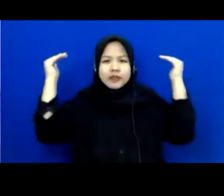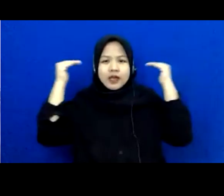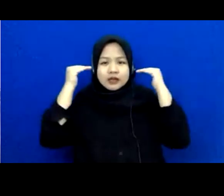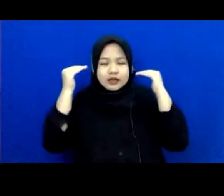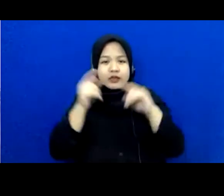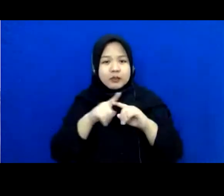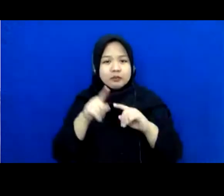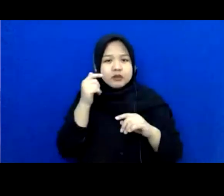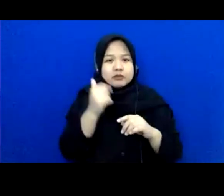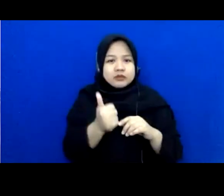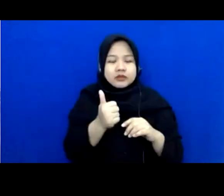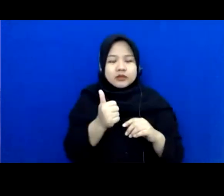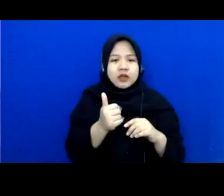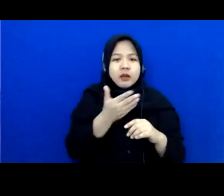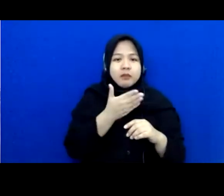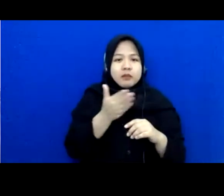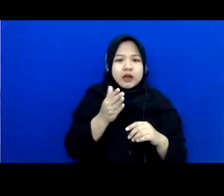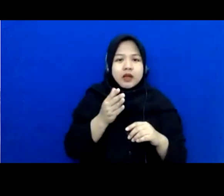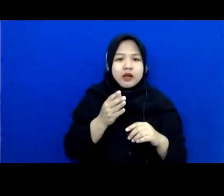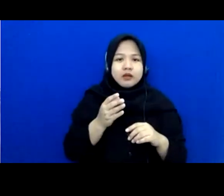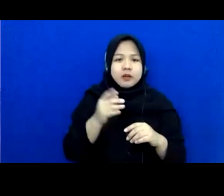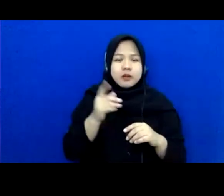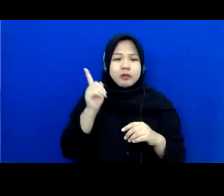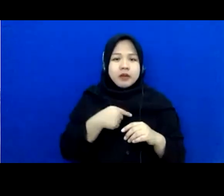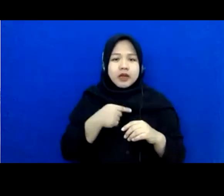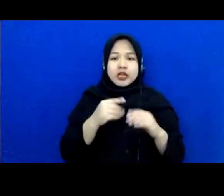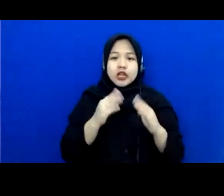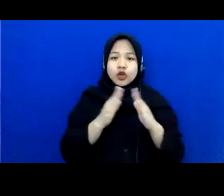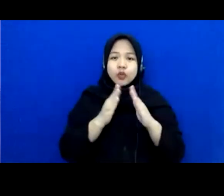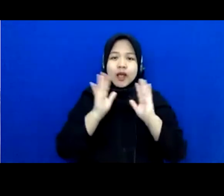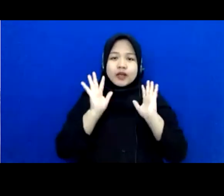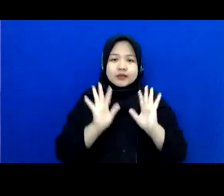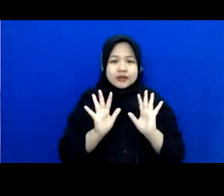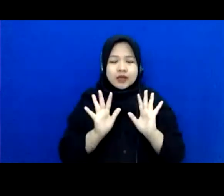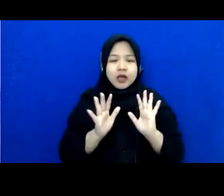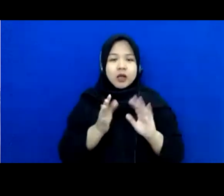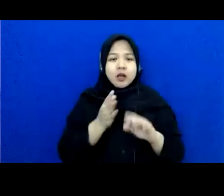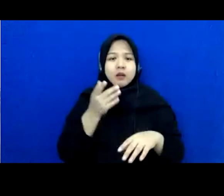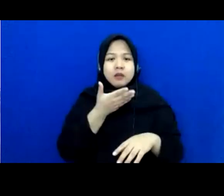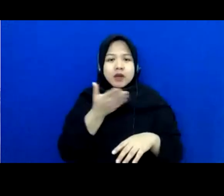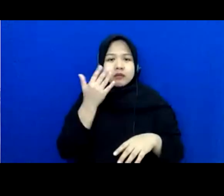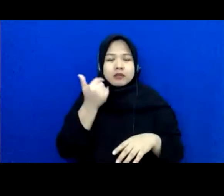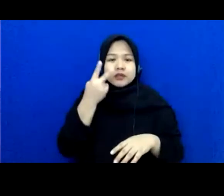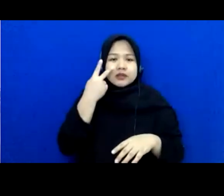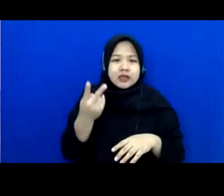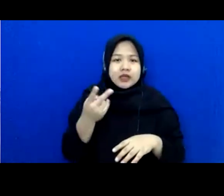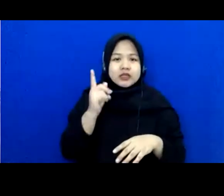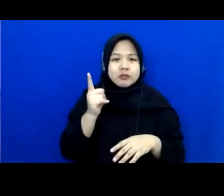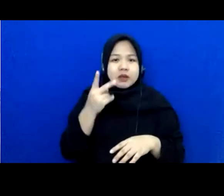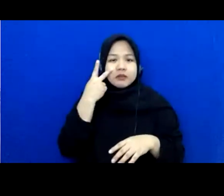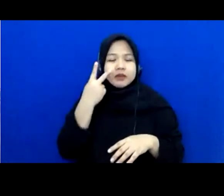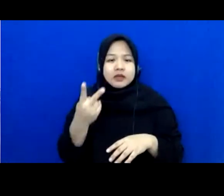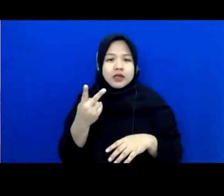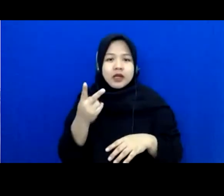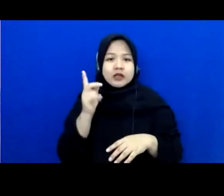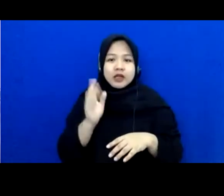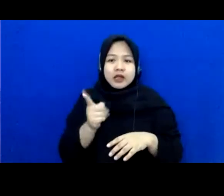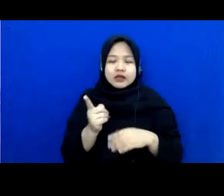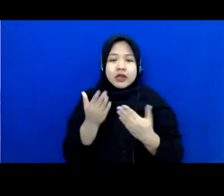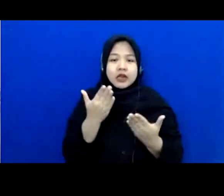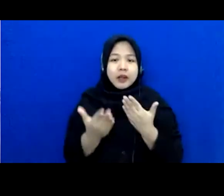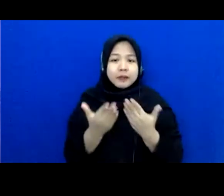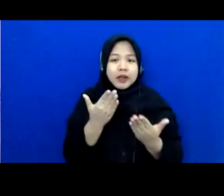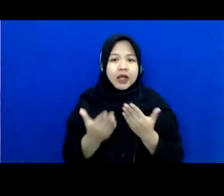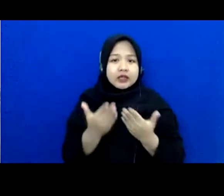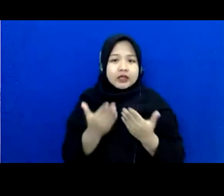really they know they just standardized the whole thing and yeah they can take they love because they can see the plant growing you know and that